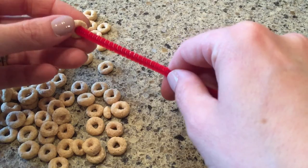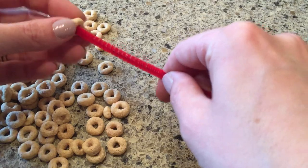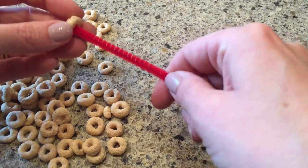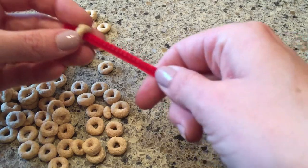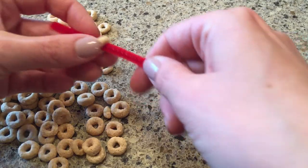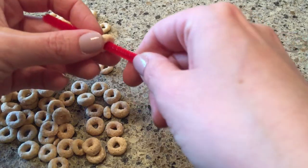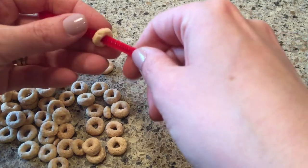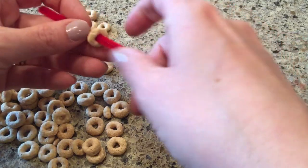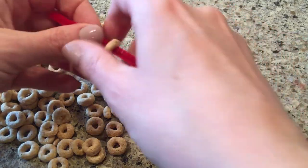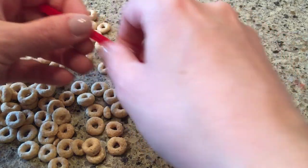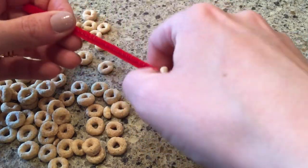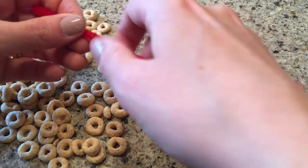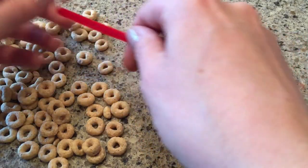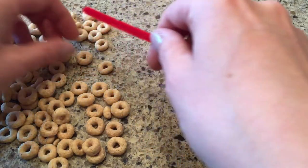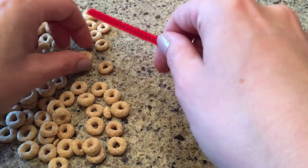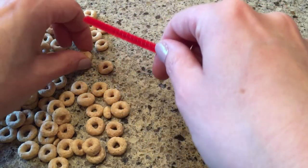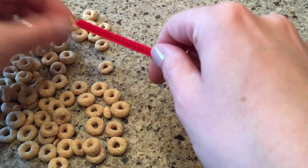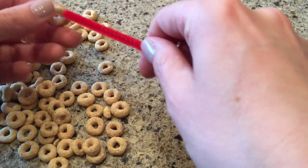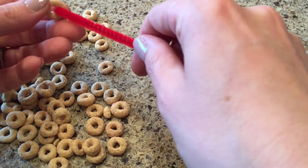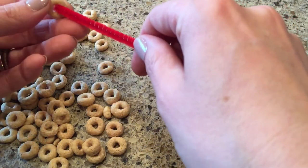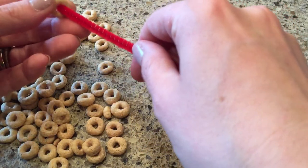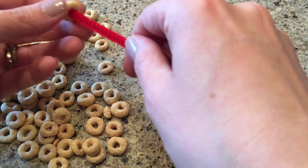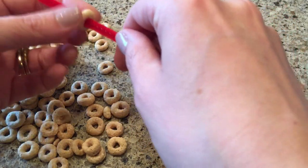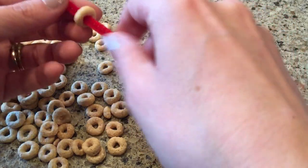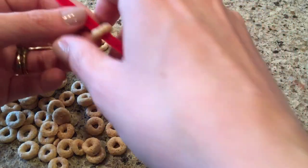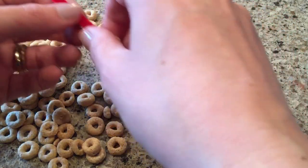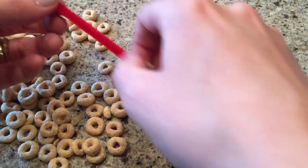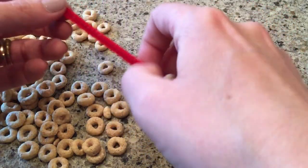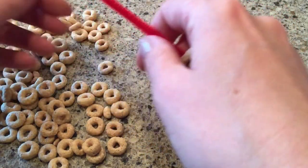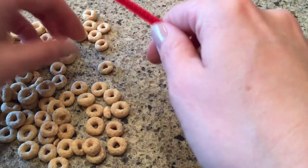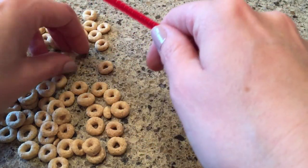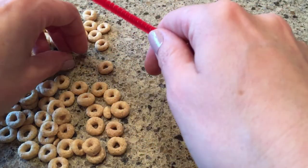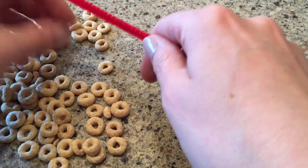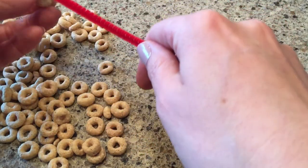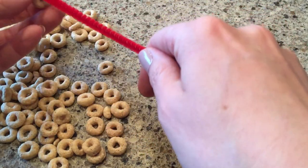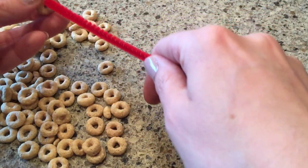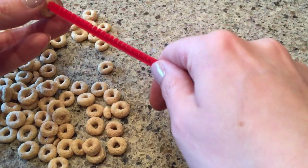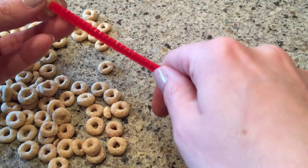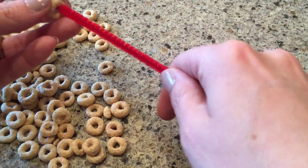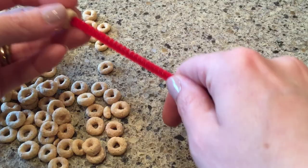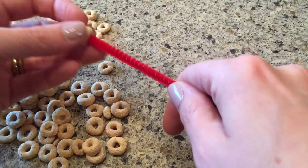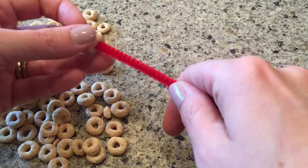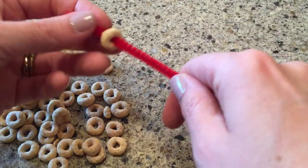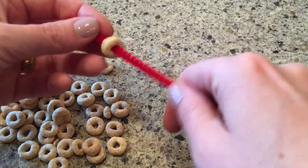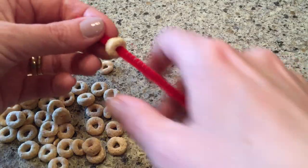for your little ones so let them put on the cheerios just like this